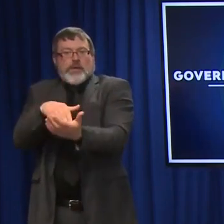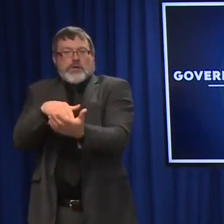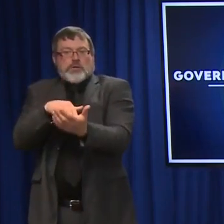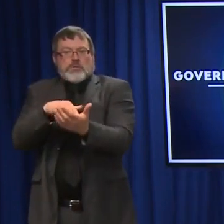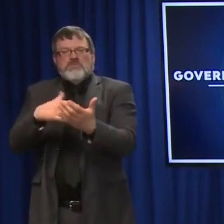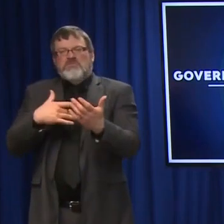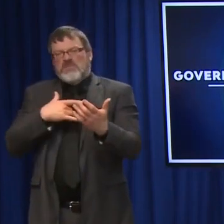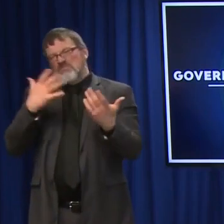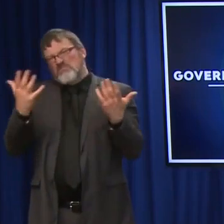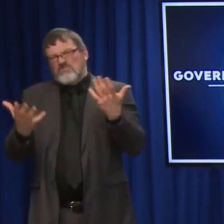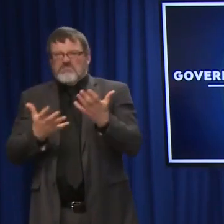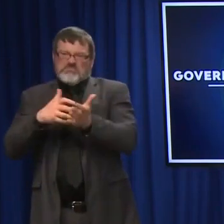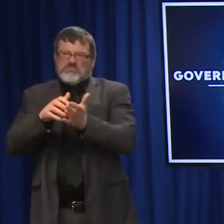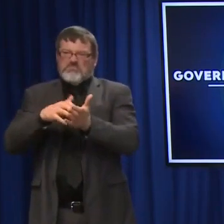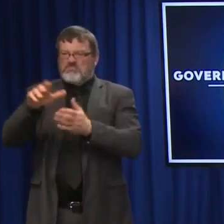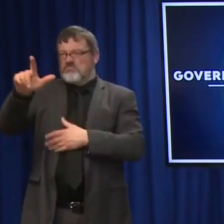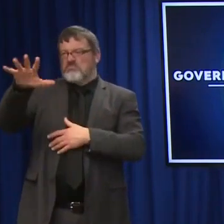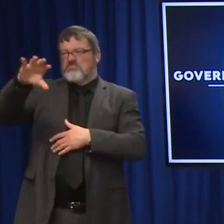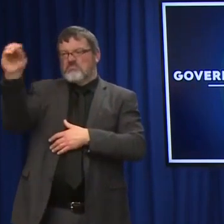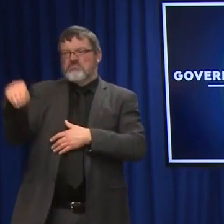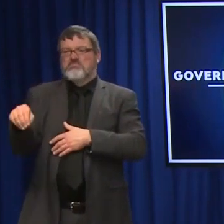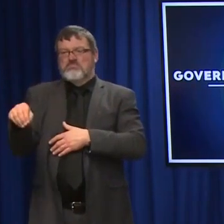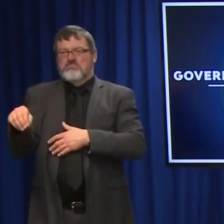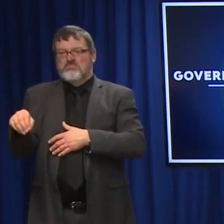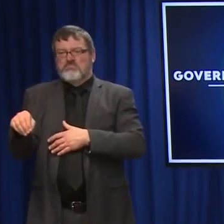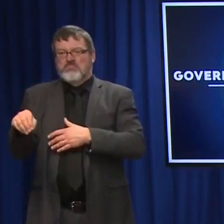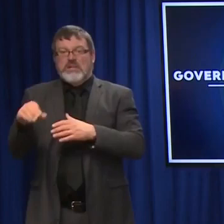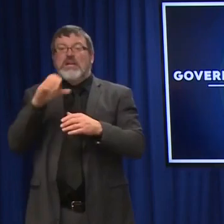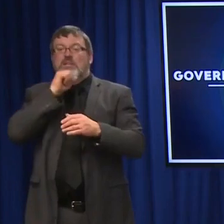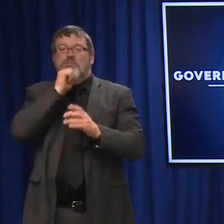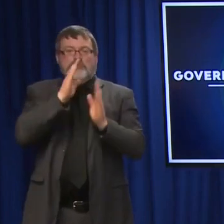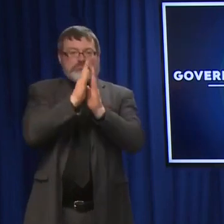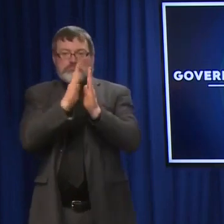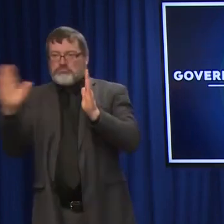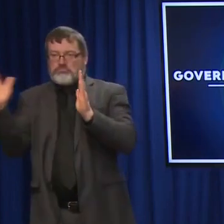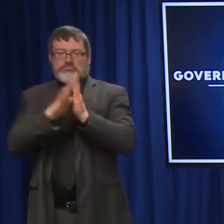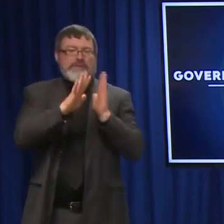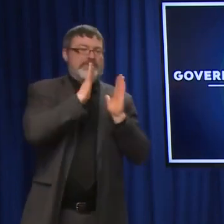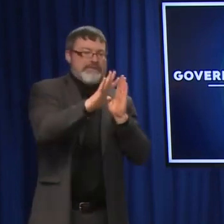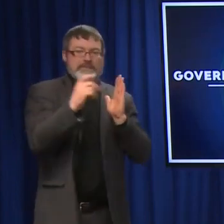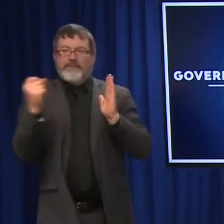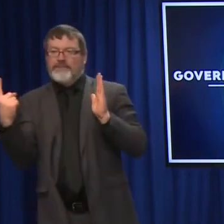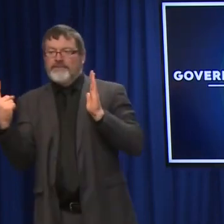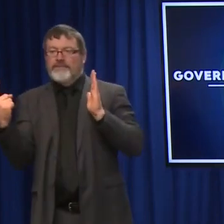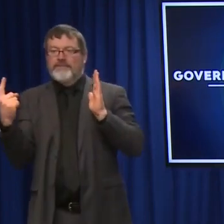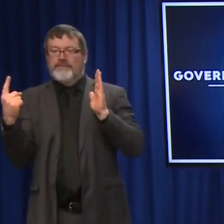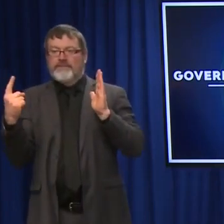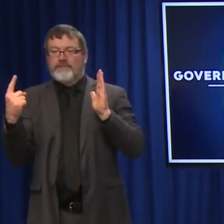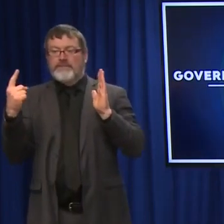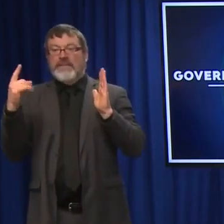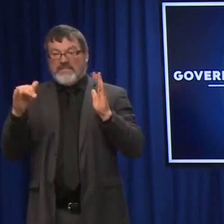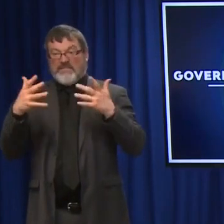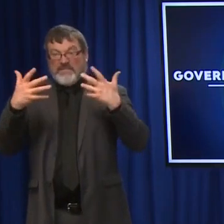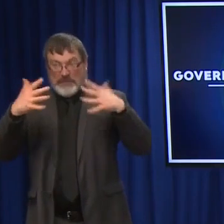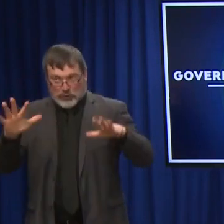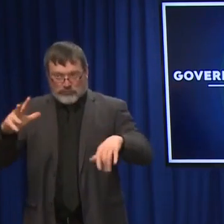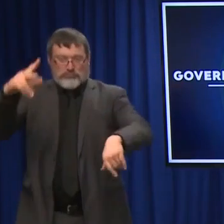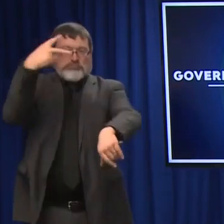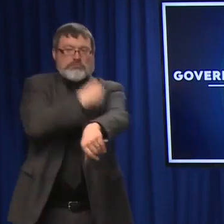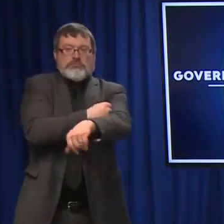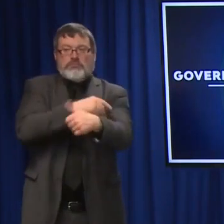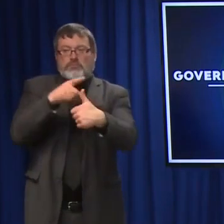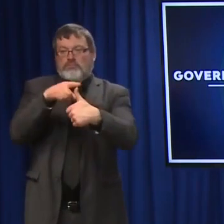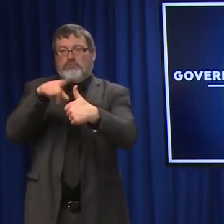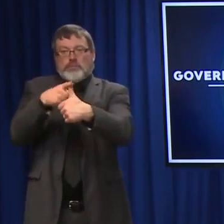of that 5 to 11-year-old population. That's having received at least one dose of the COVID-19 vaccine, right? We're obviously still in the process of